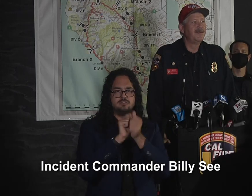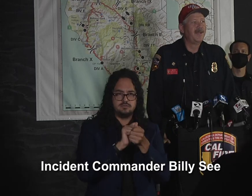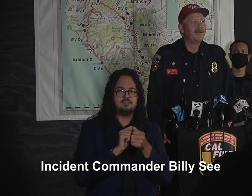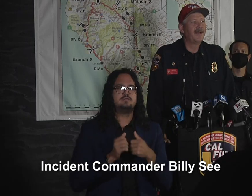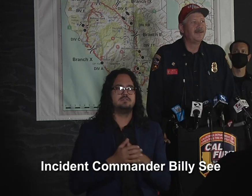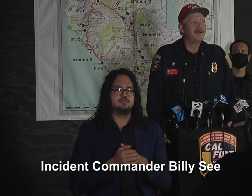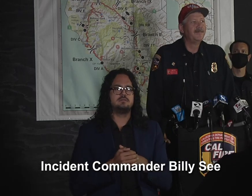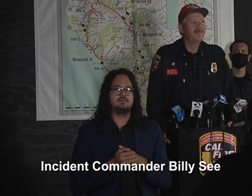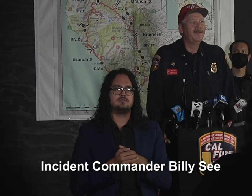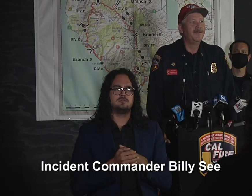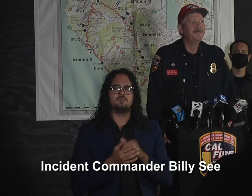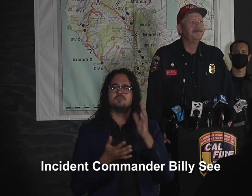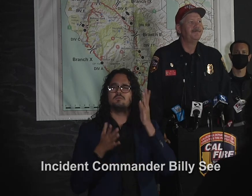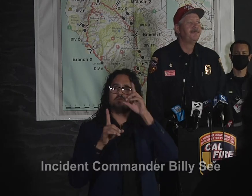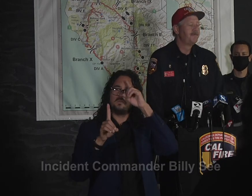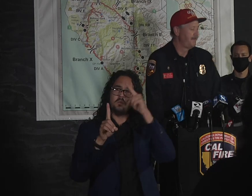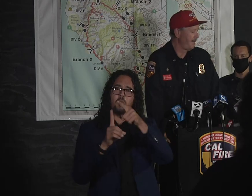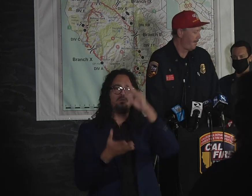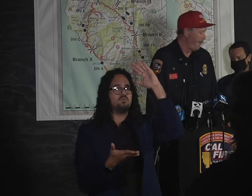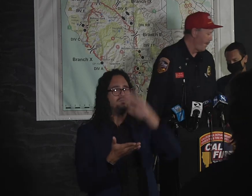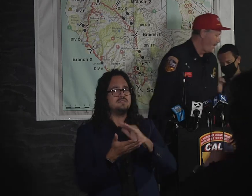infrastructure that is out there. Thank you.